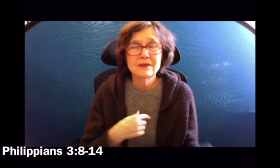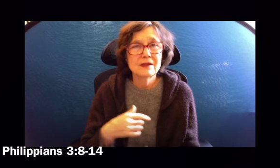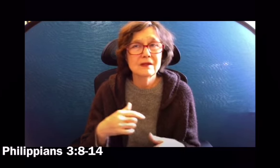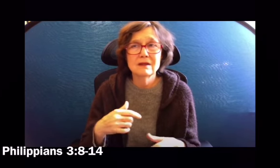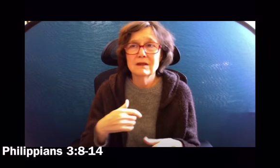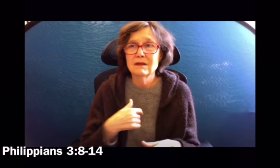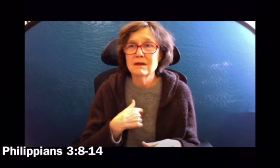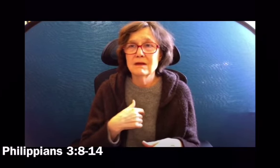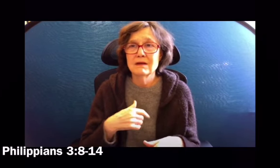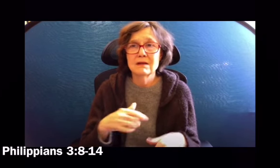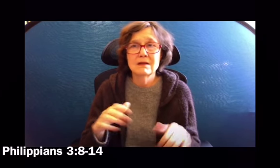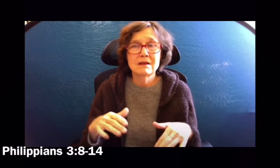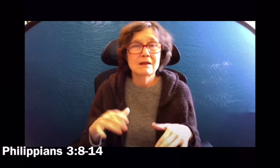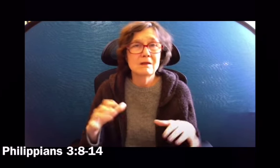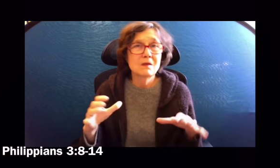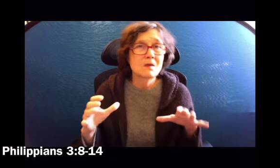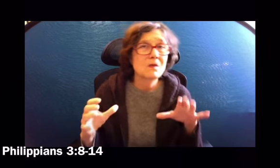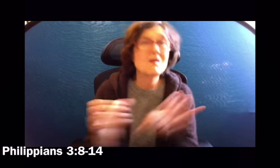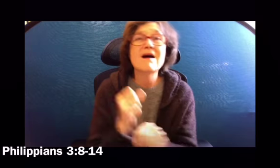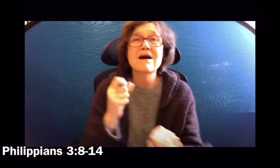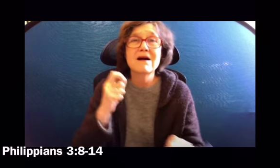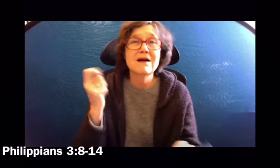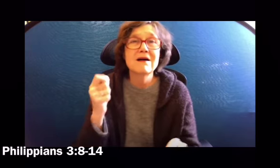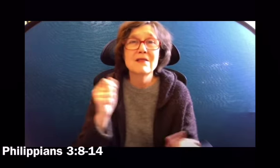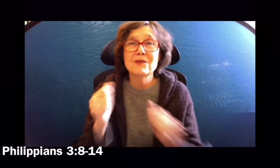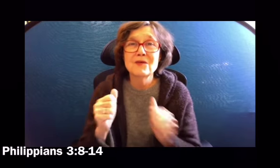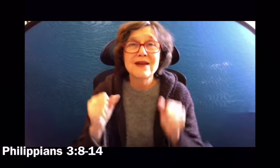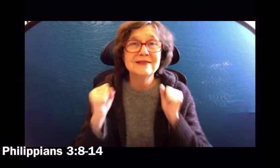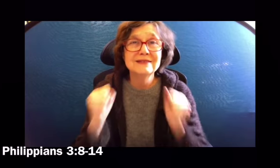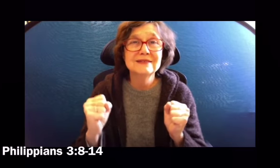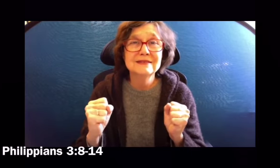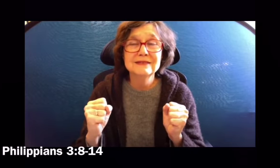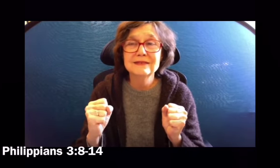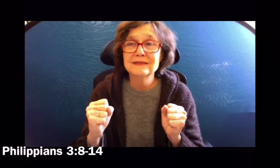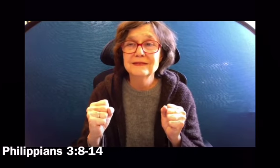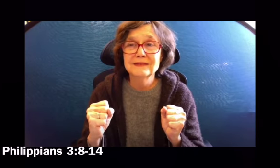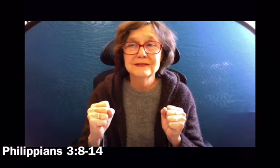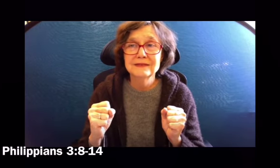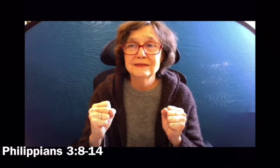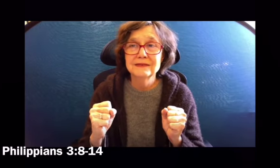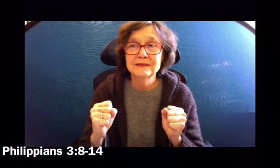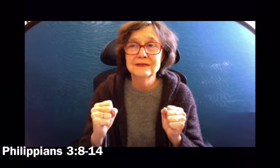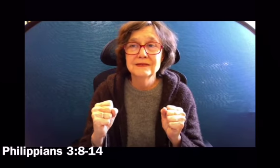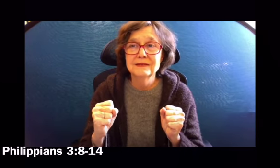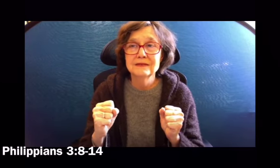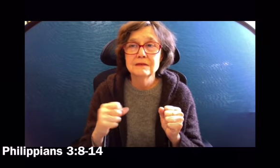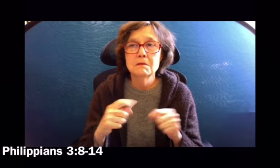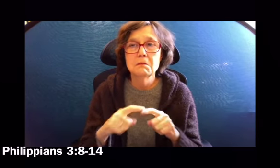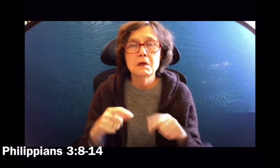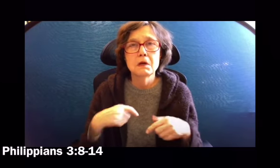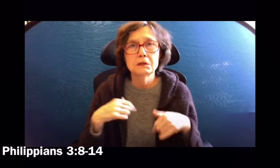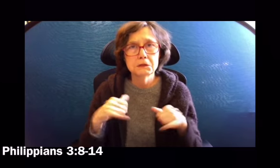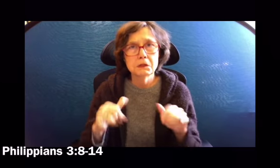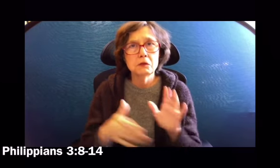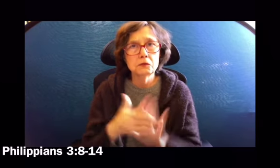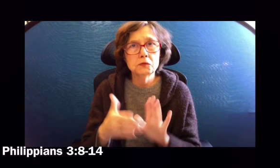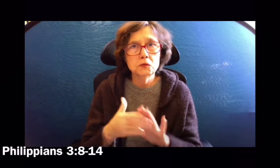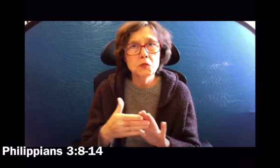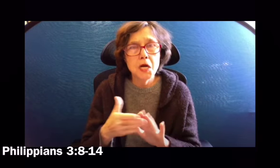Brothers and sisters, I for my part do not consider myself to have taken possession.